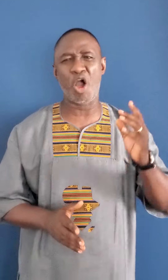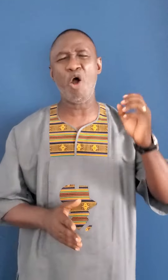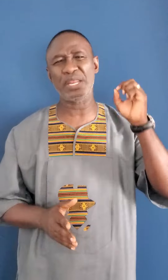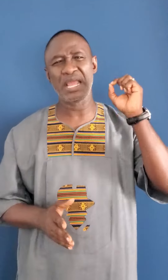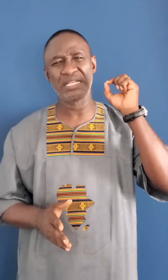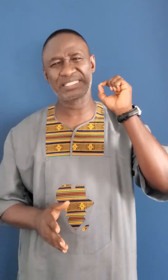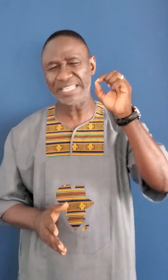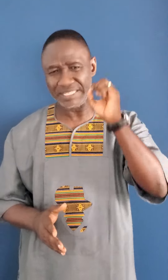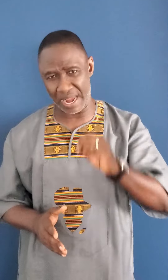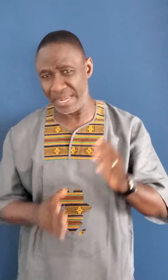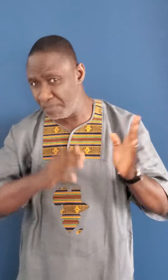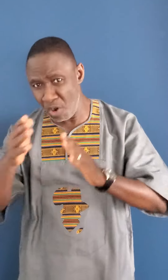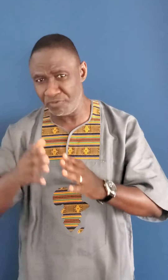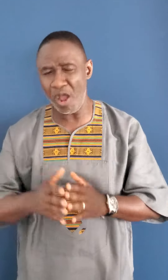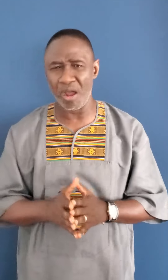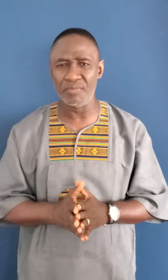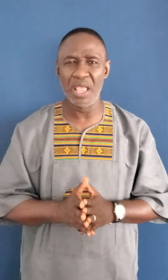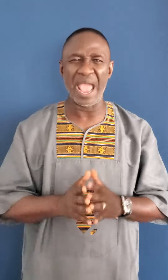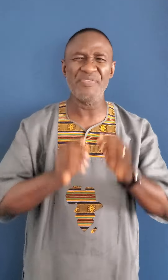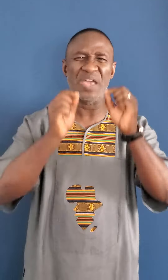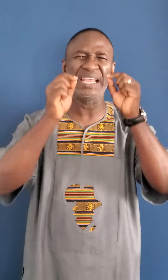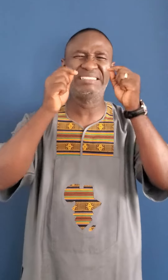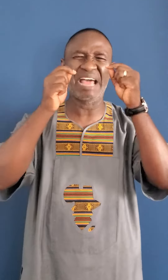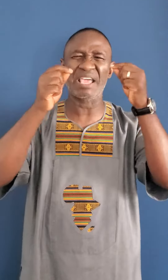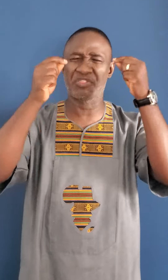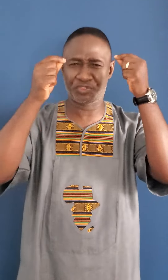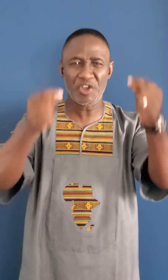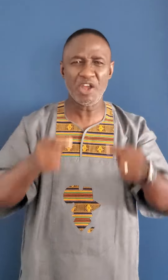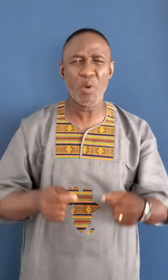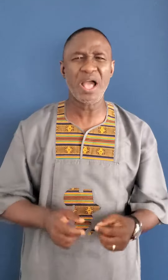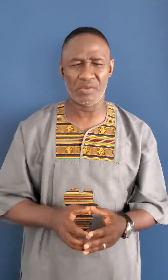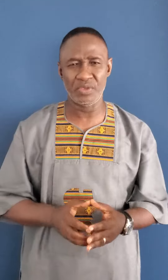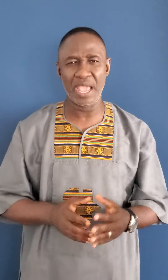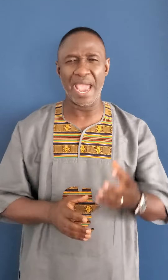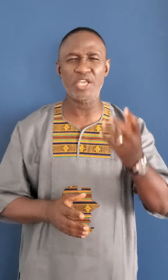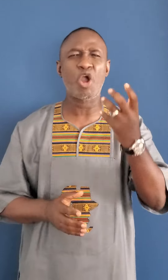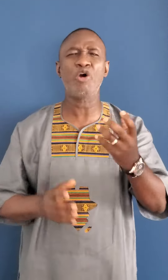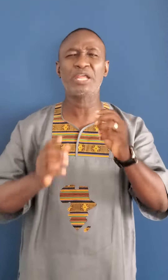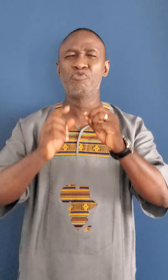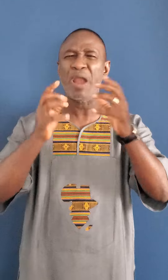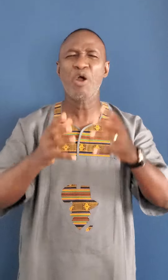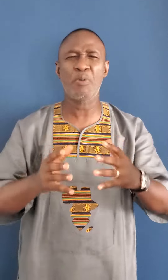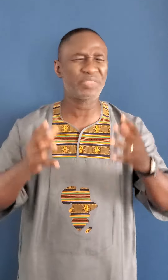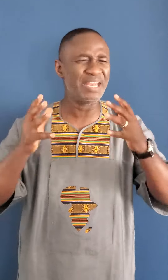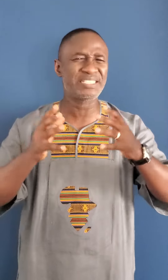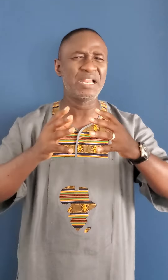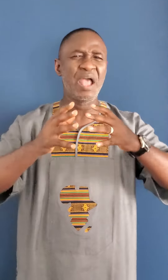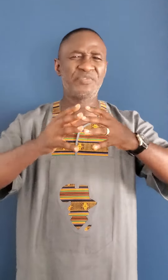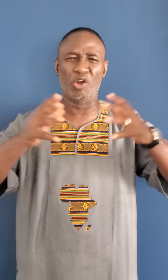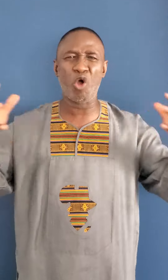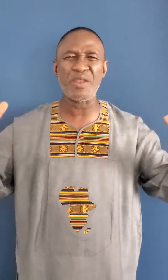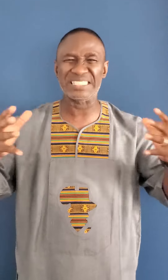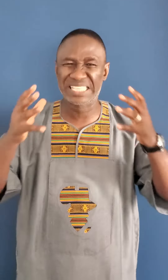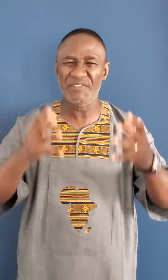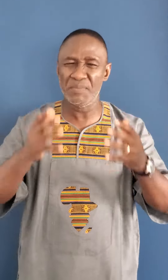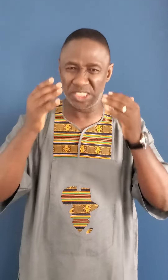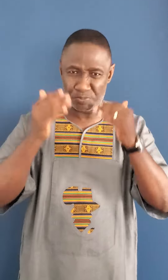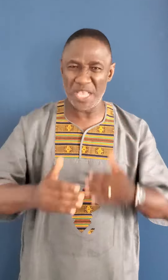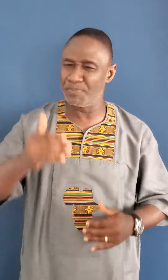called it sitna and he moved on and then he dug a third well and he called it rehoboth and he said the lord has given me space